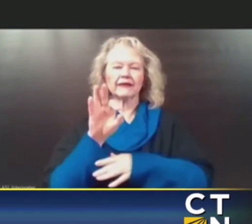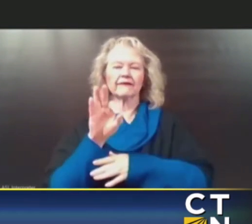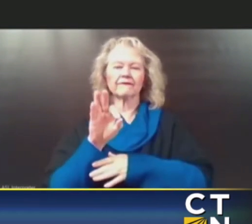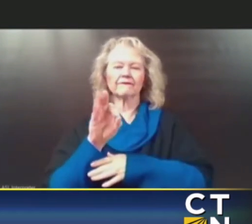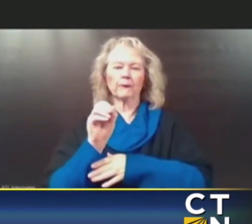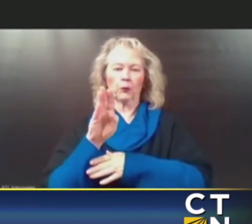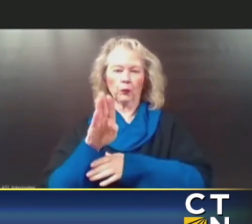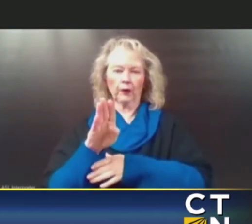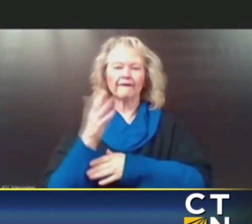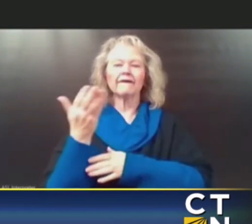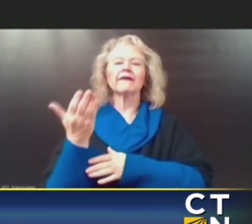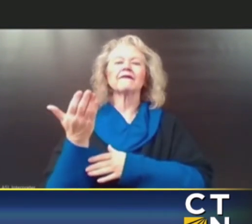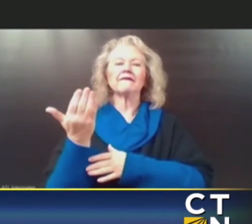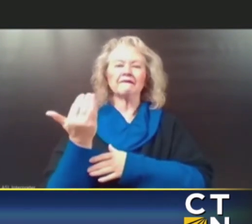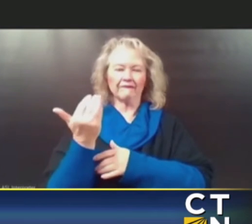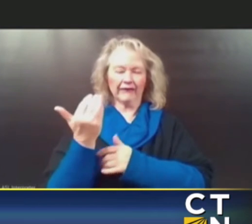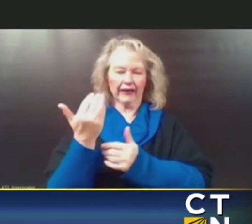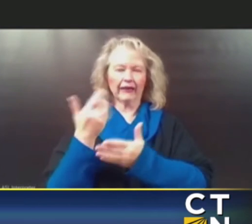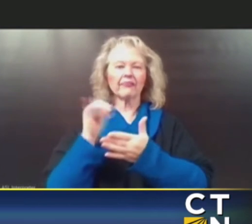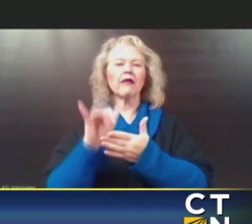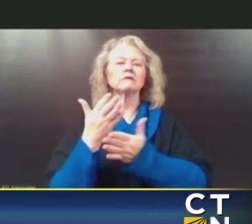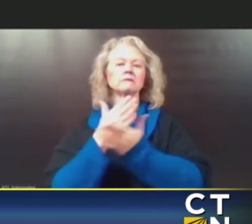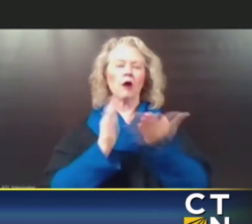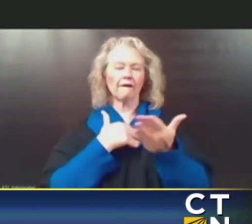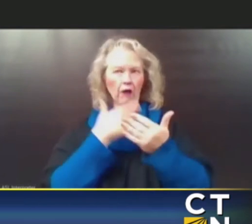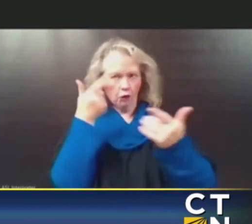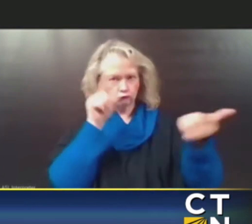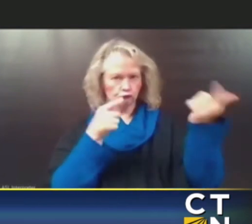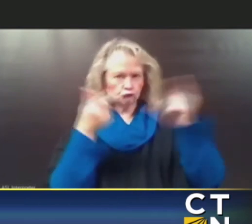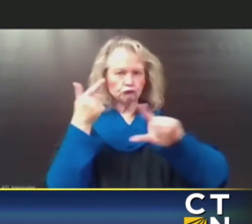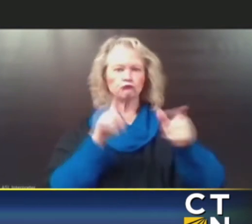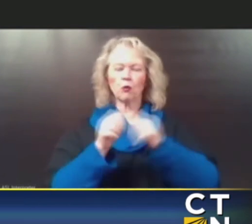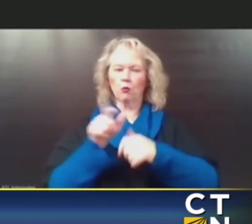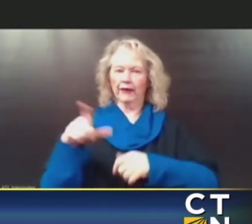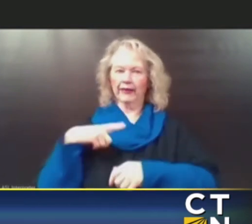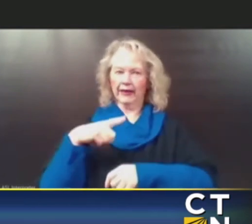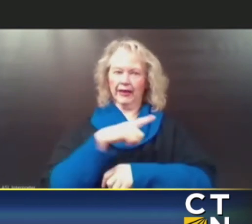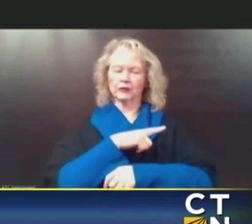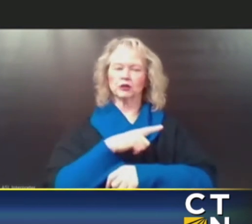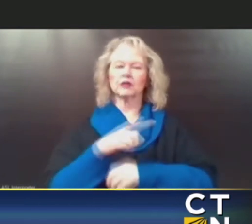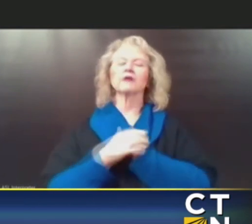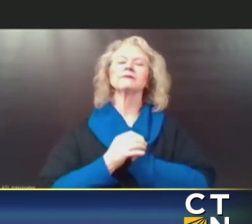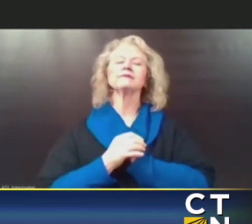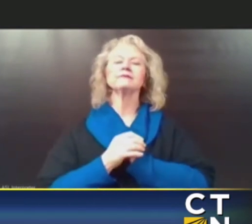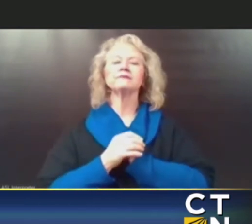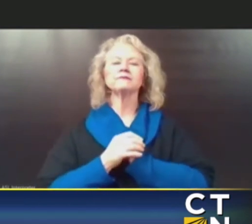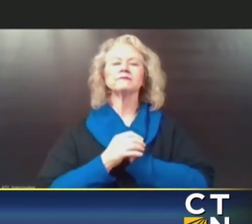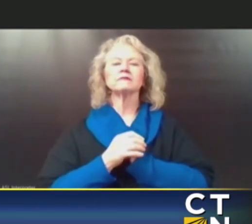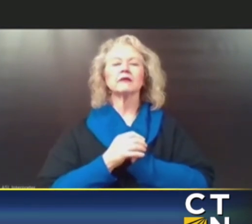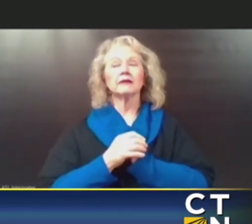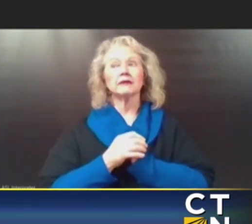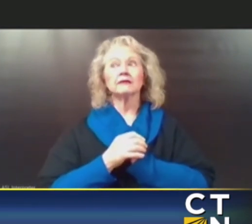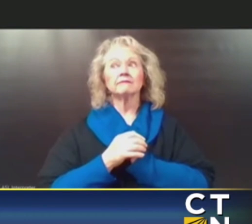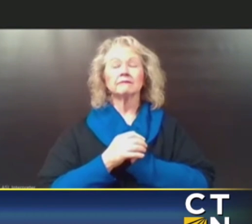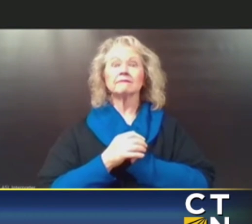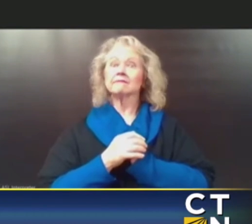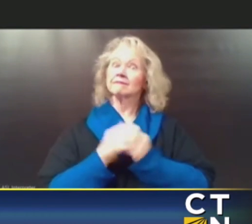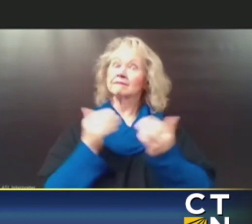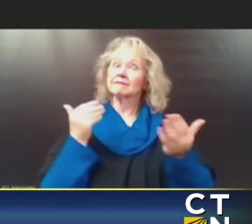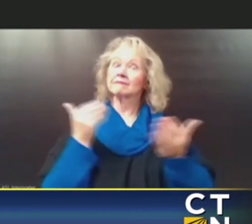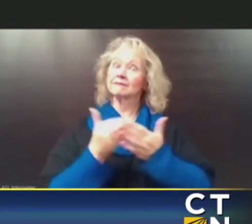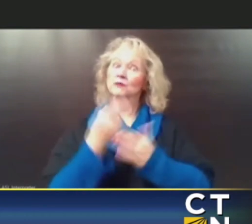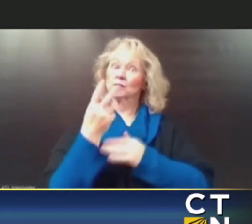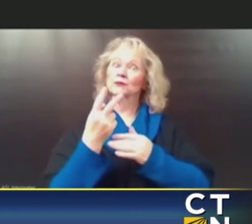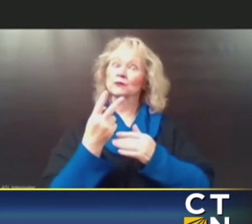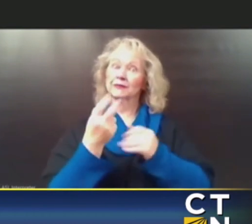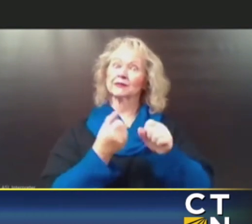per a mutual agreement with the legislature, you know, going back some time. It was close to two years ago that we got hit.